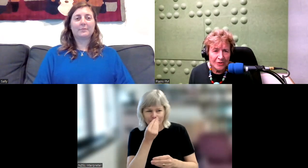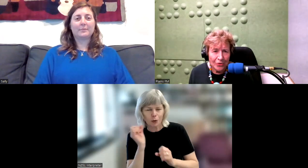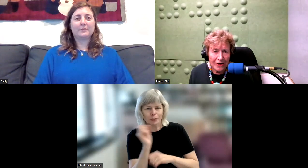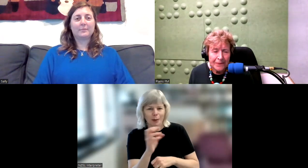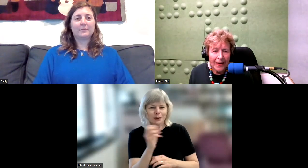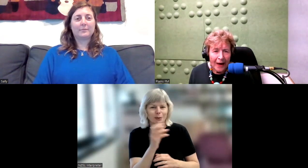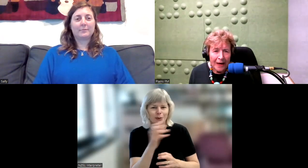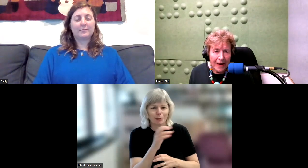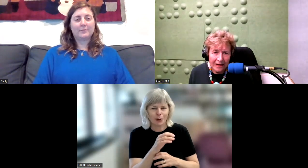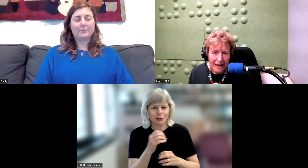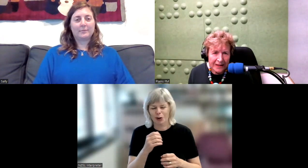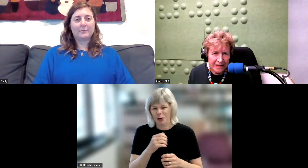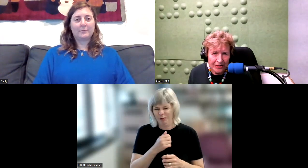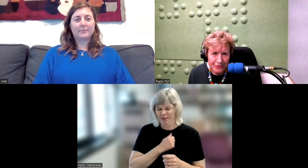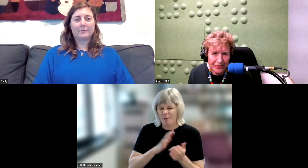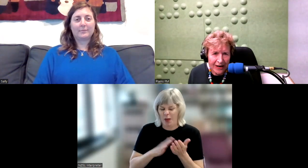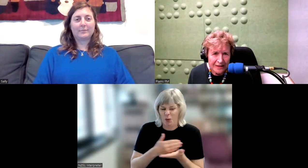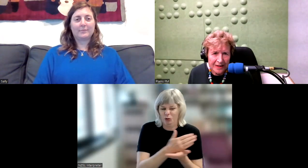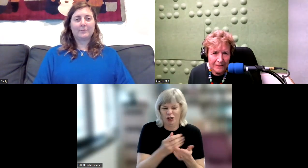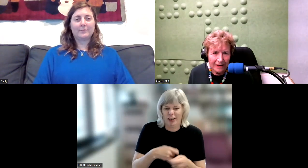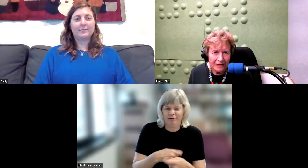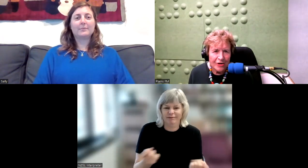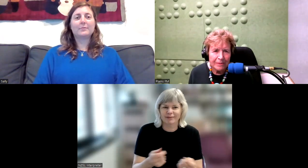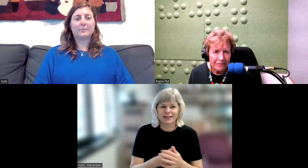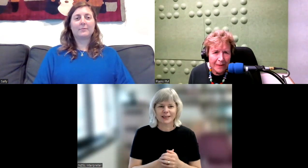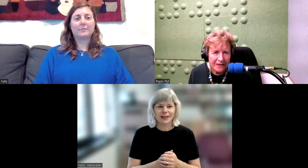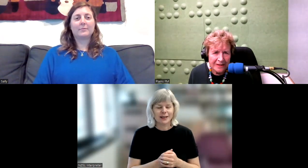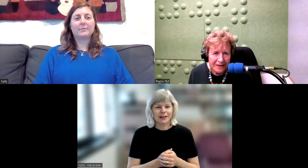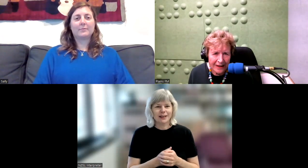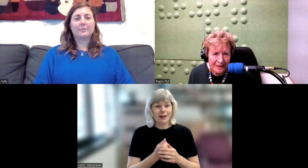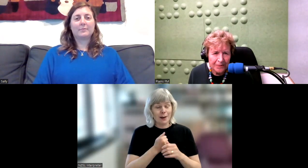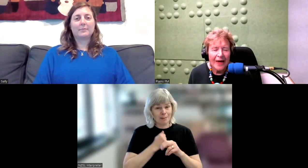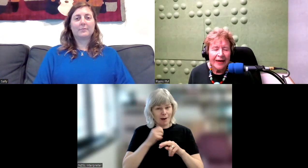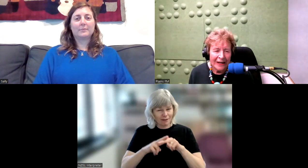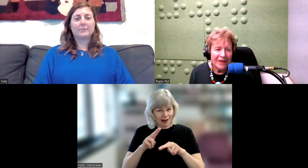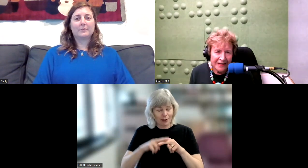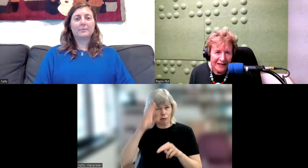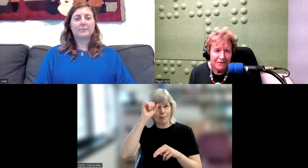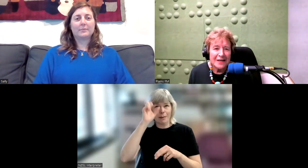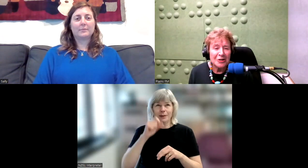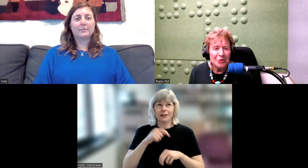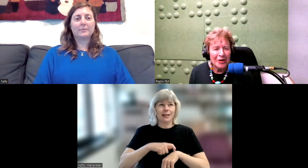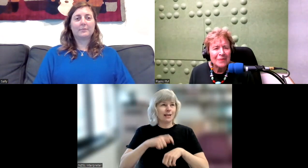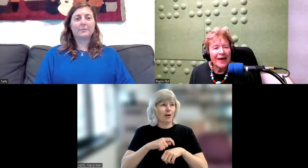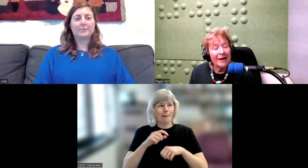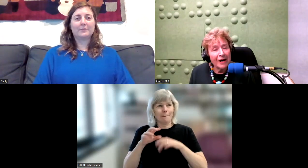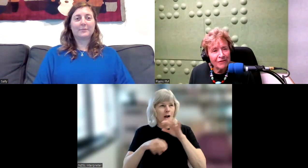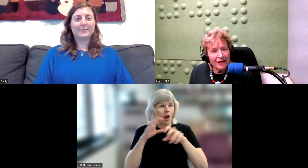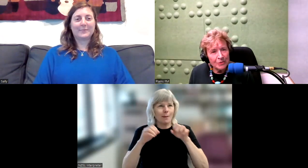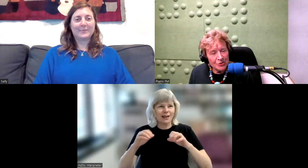story about climbing the hills around Sumner and trapping rabbits and things. Anyway, that's enough of their story. My father was